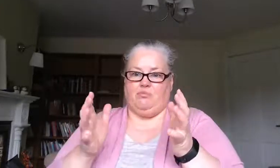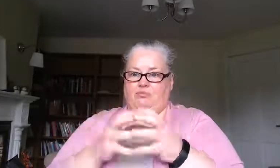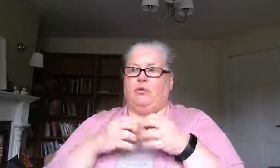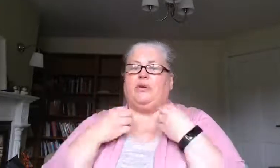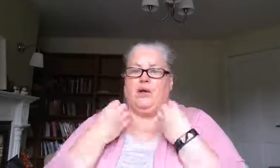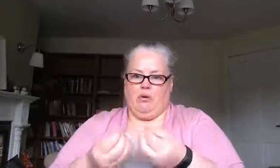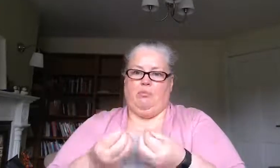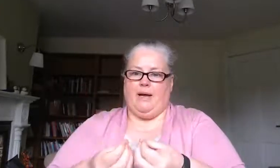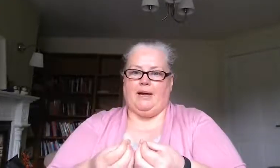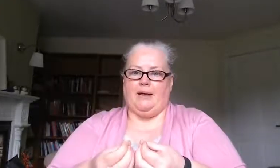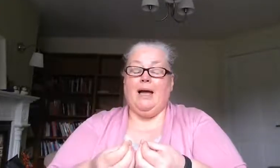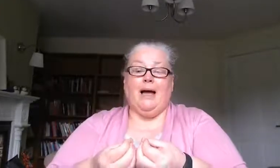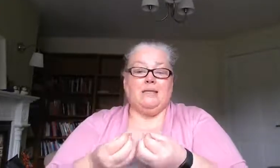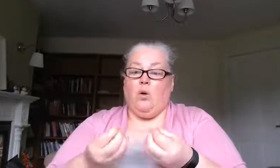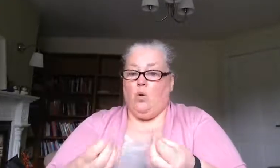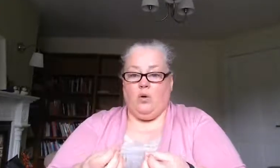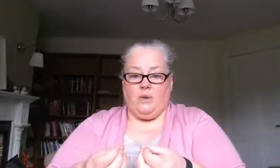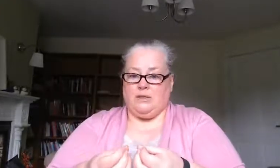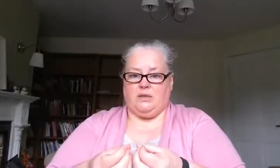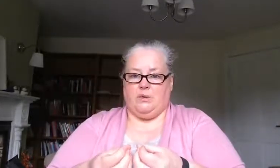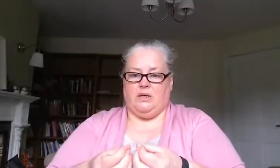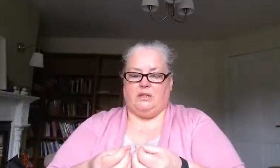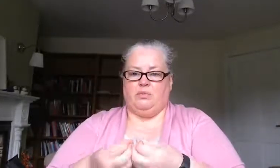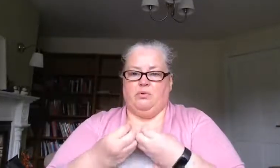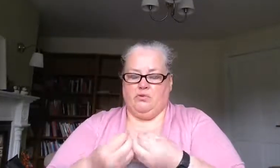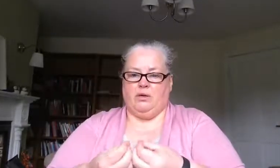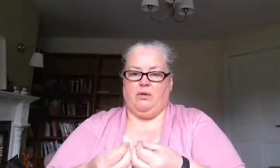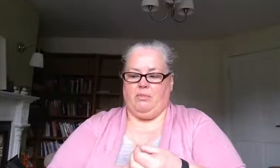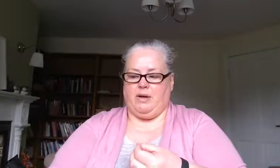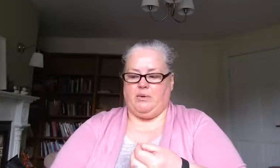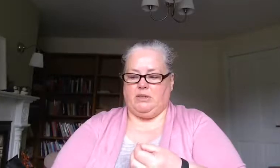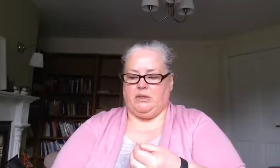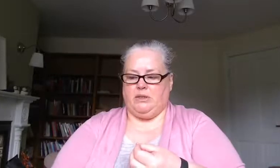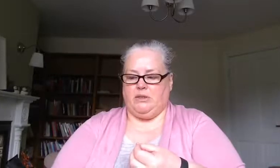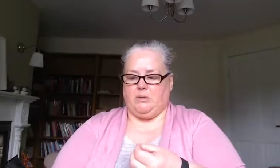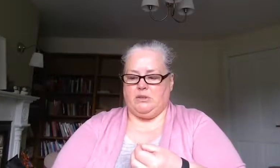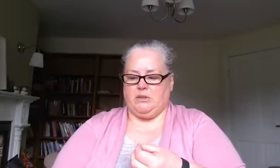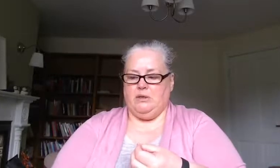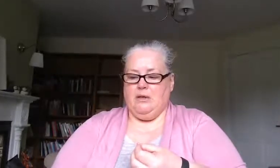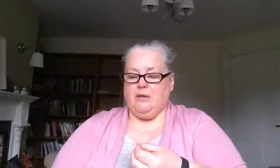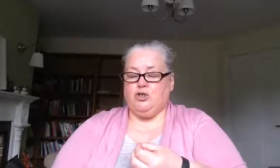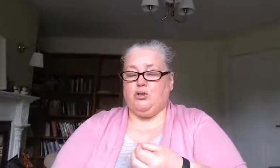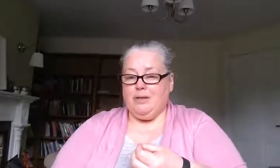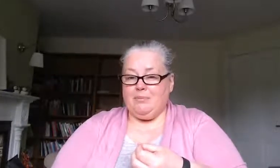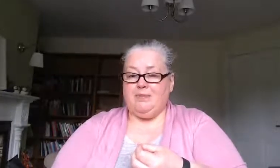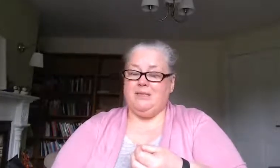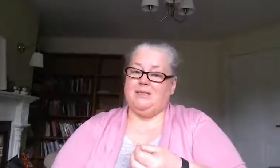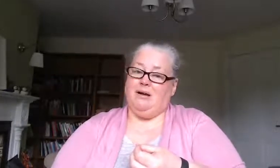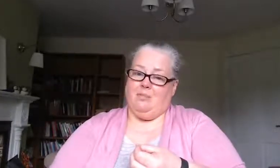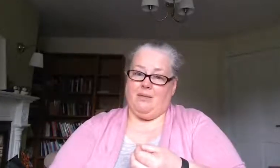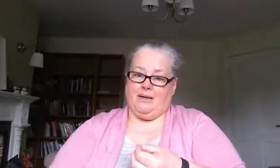before they come back as always that's what they do before they come back with a diagnosis treatment is complex